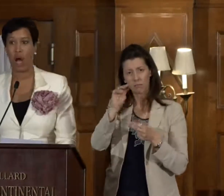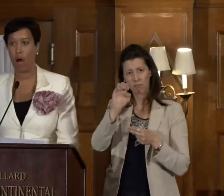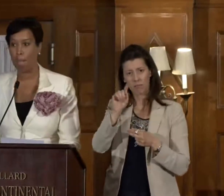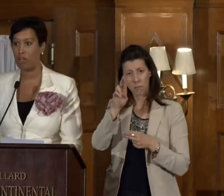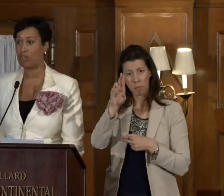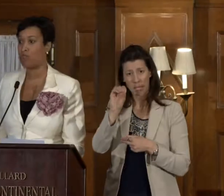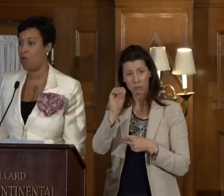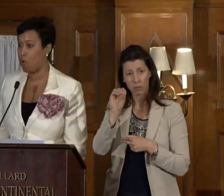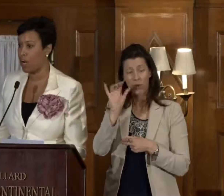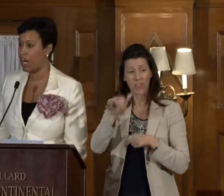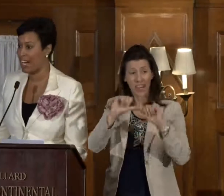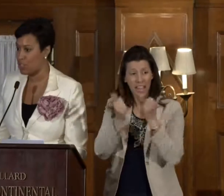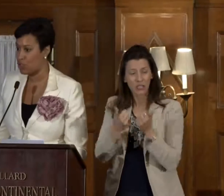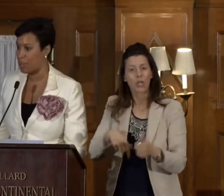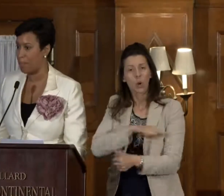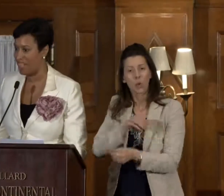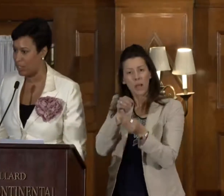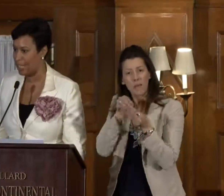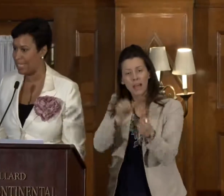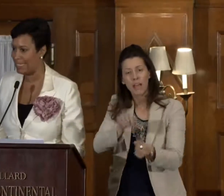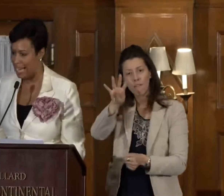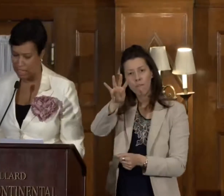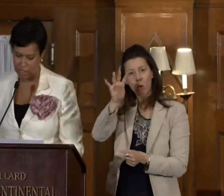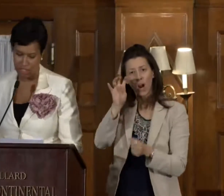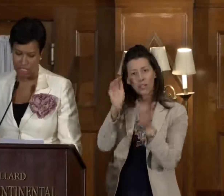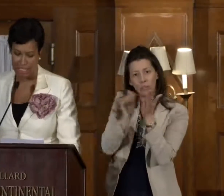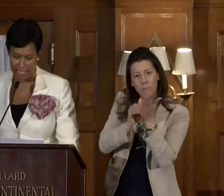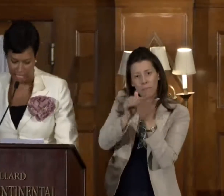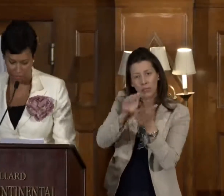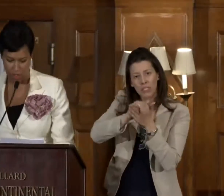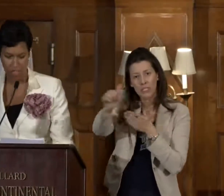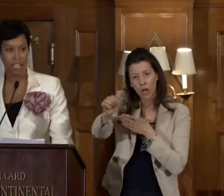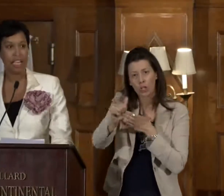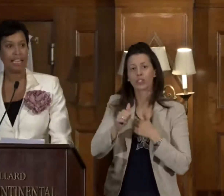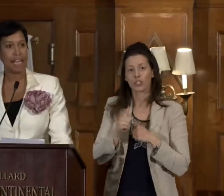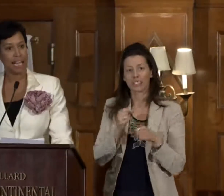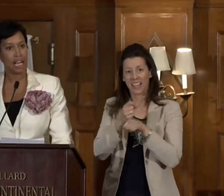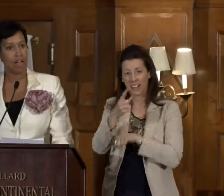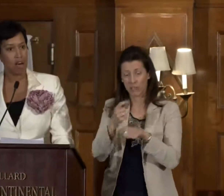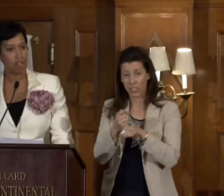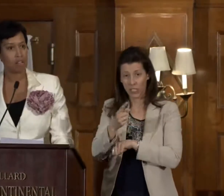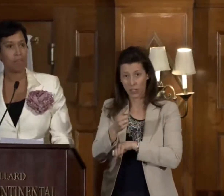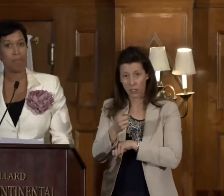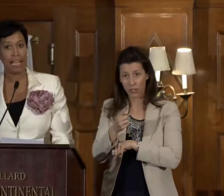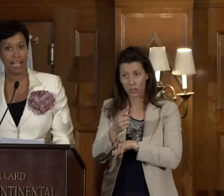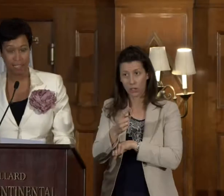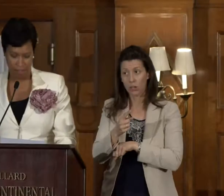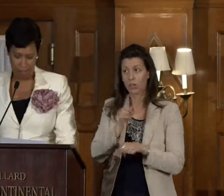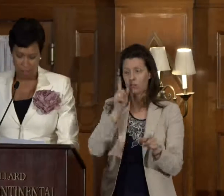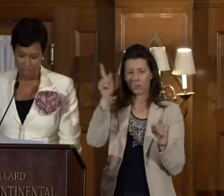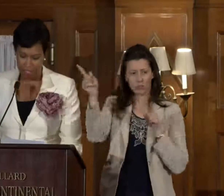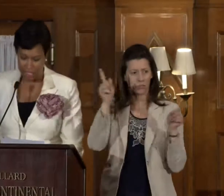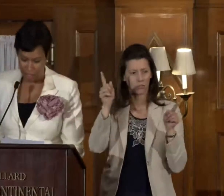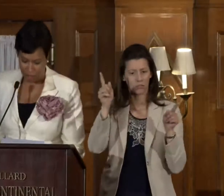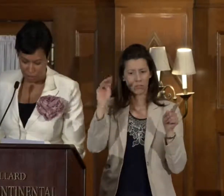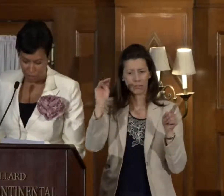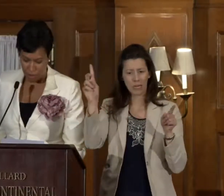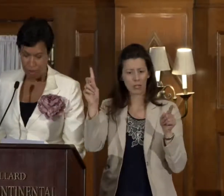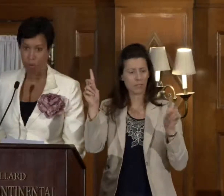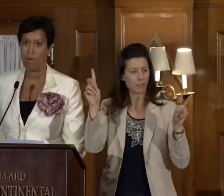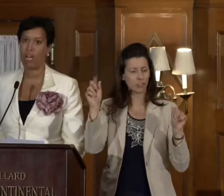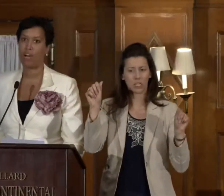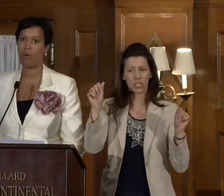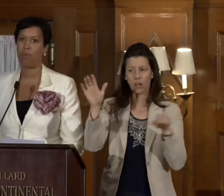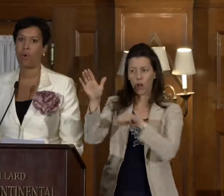pay almost $400 million a year. They got called to a meeting with the senators.